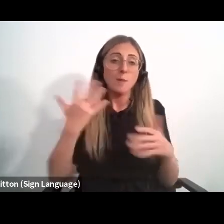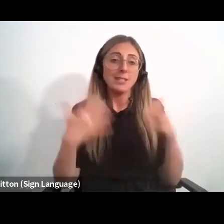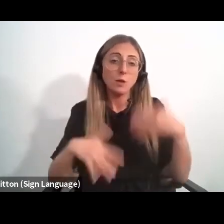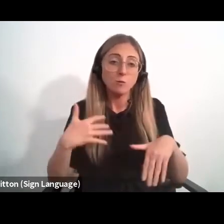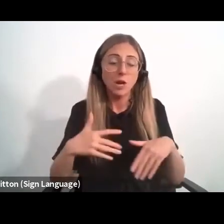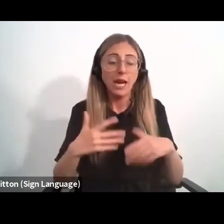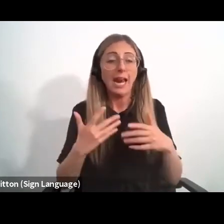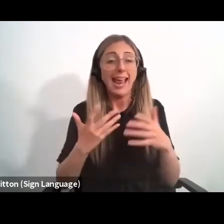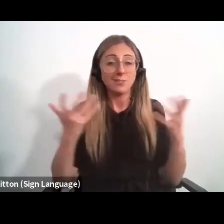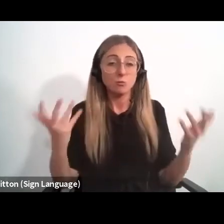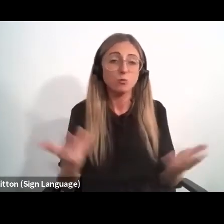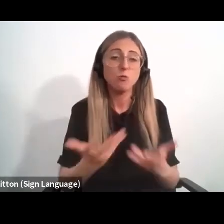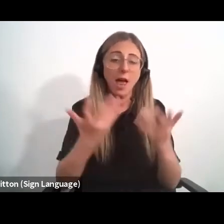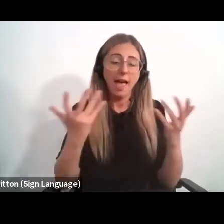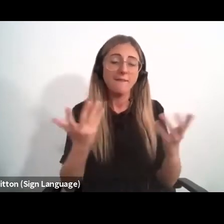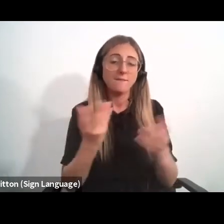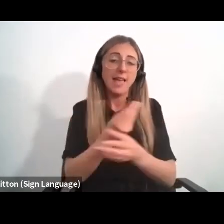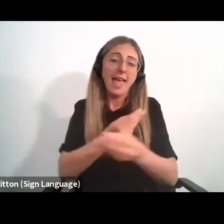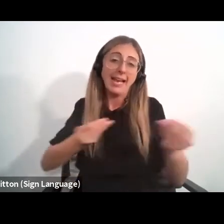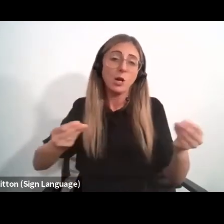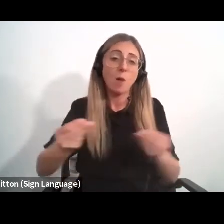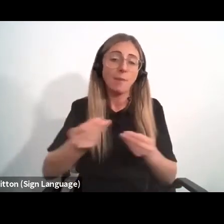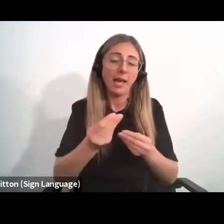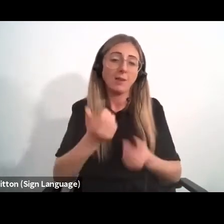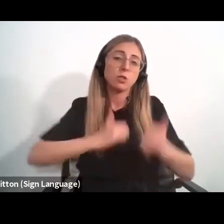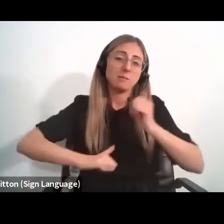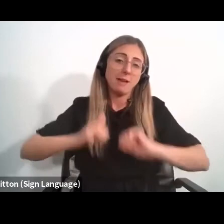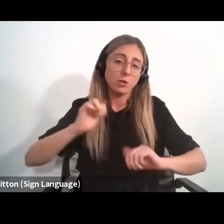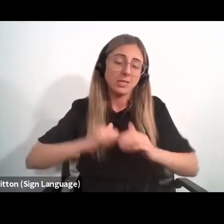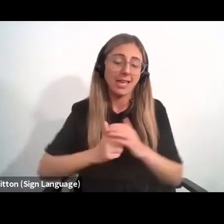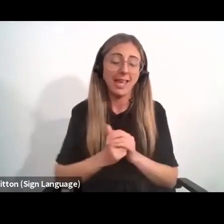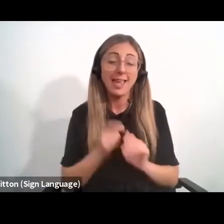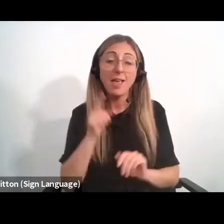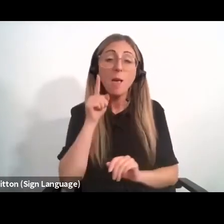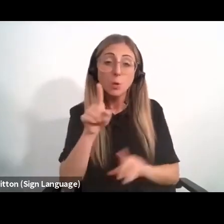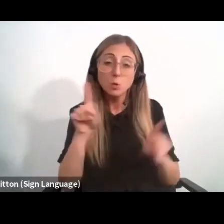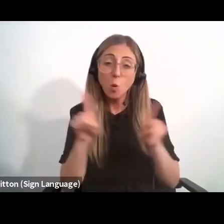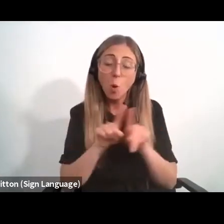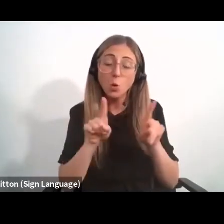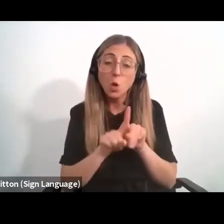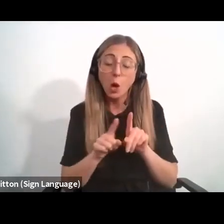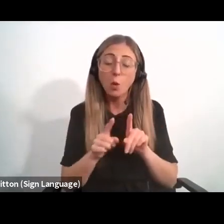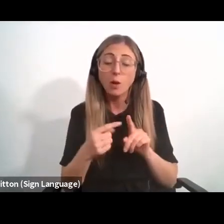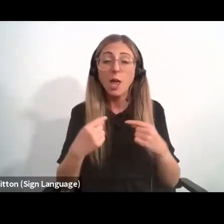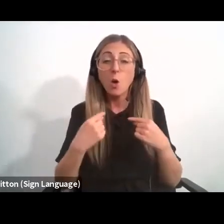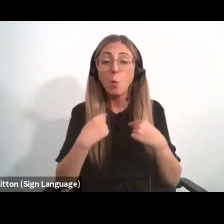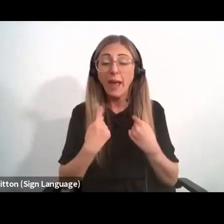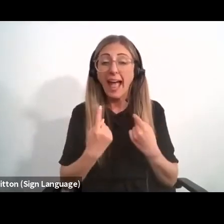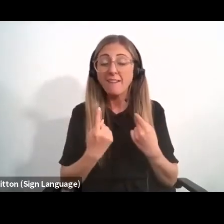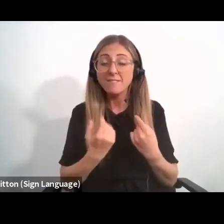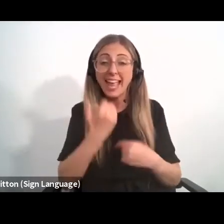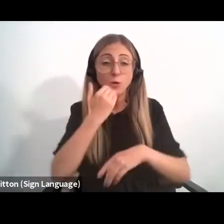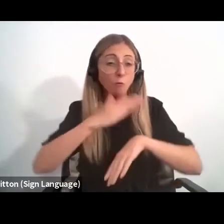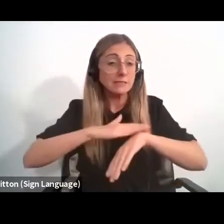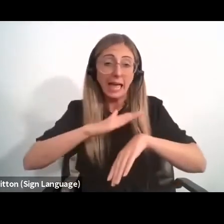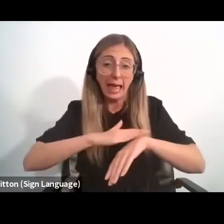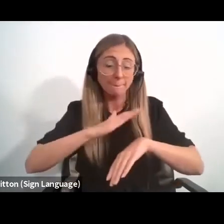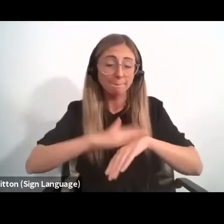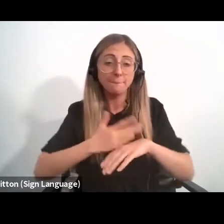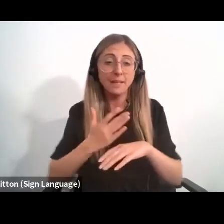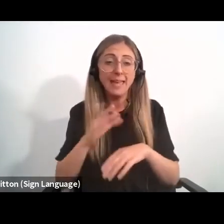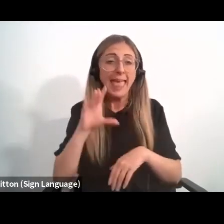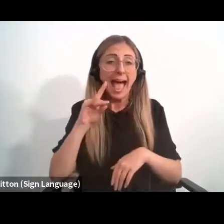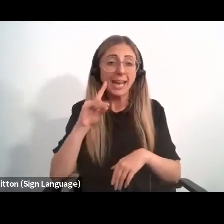drive economic prosperity for Africa. Moreover, we are in a race against time. Species are